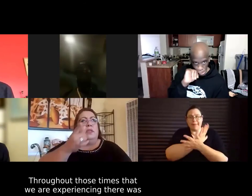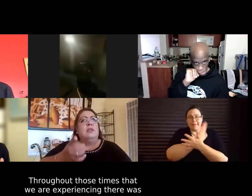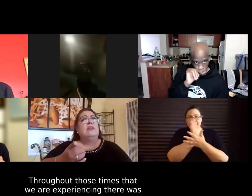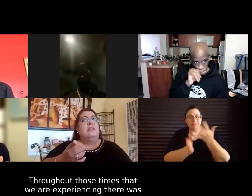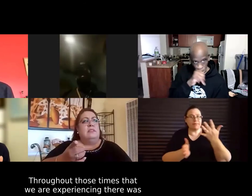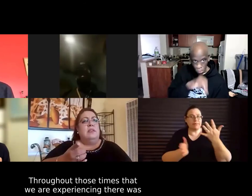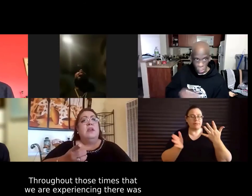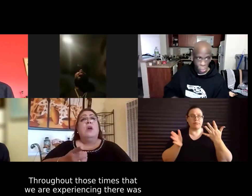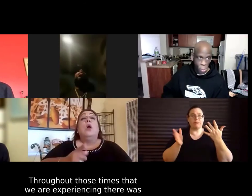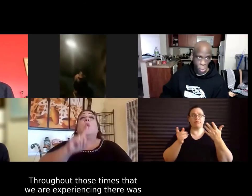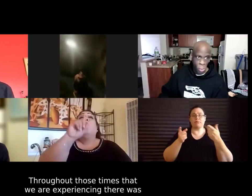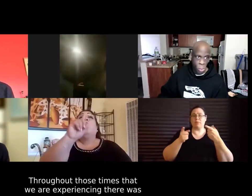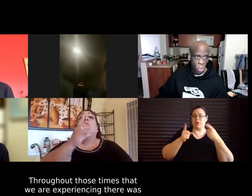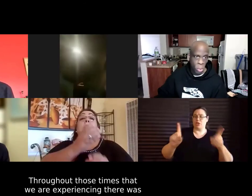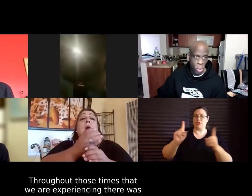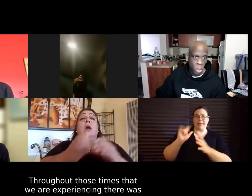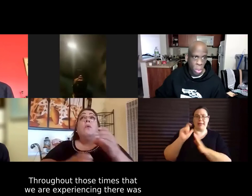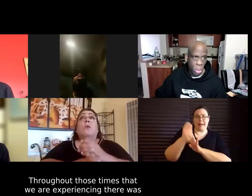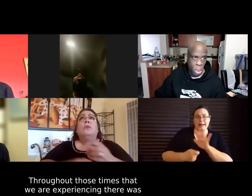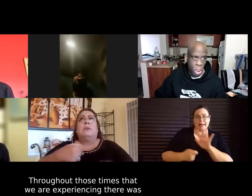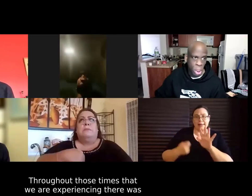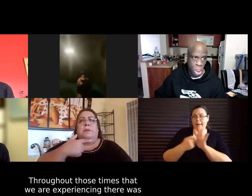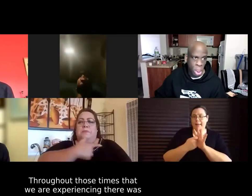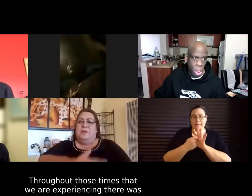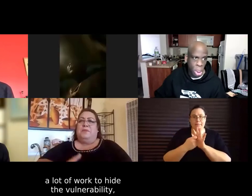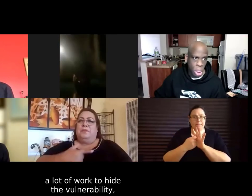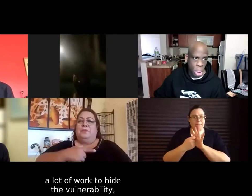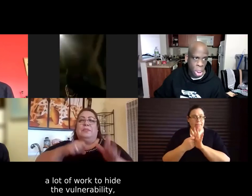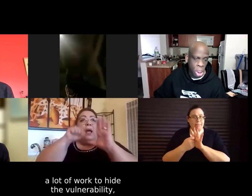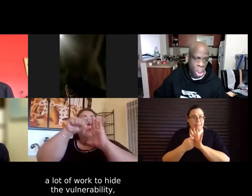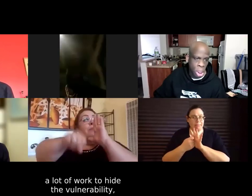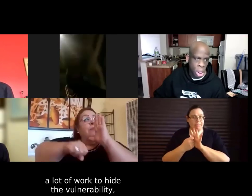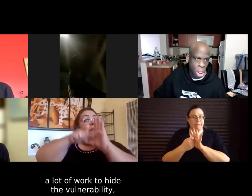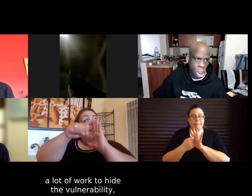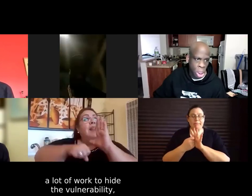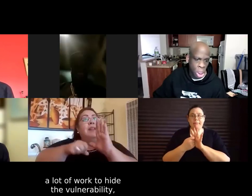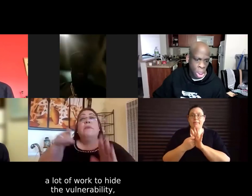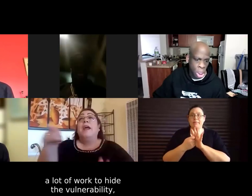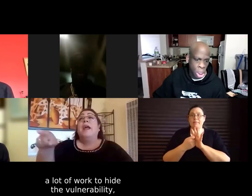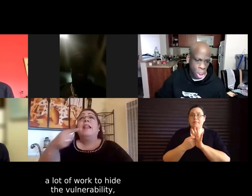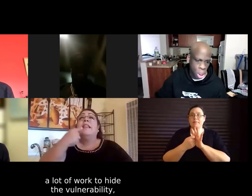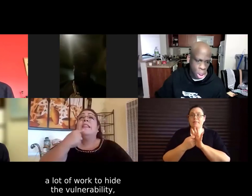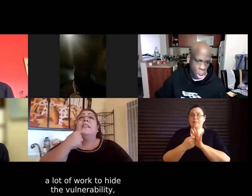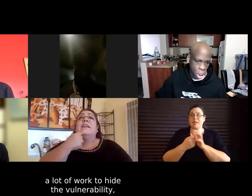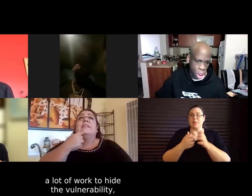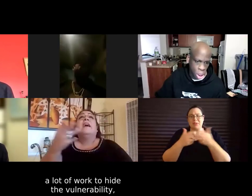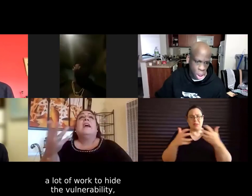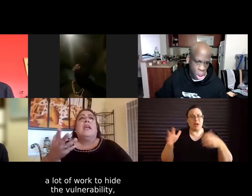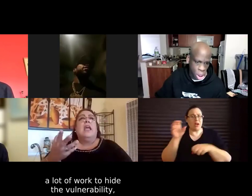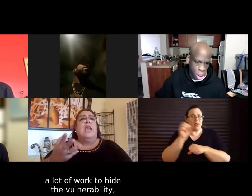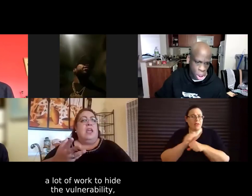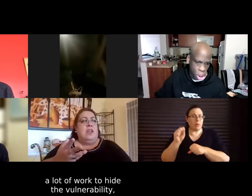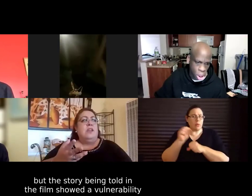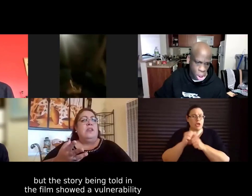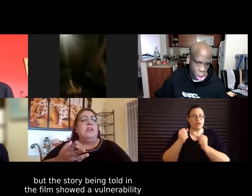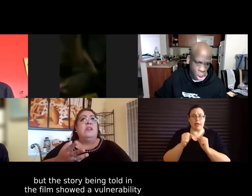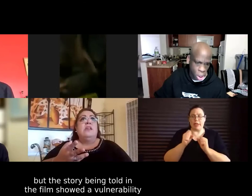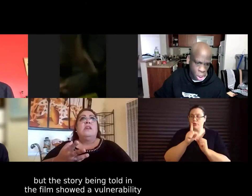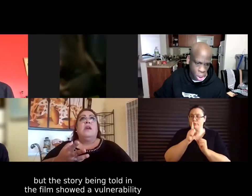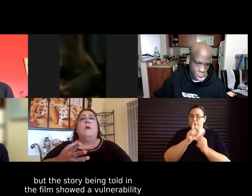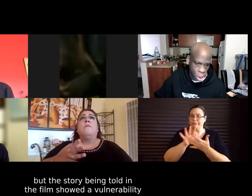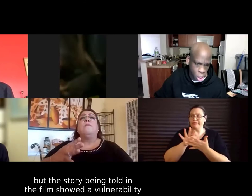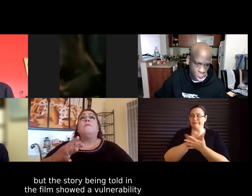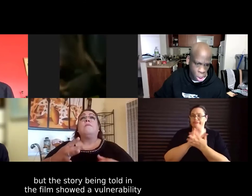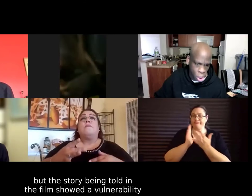those times that we're experiencing there was a lot of work to hide the vulnerability but the